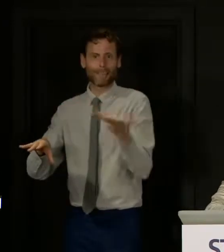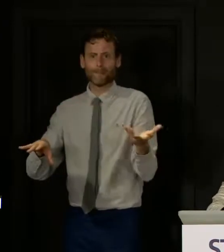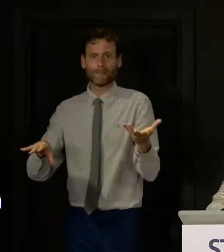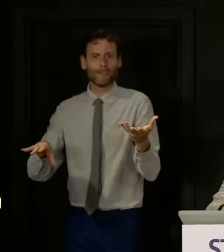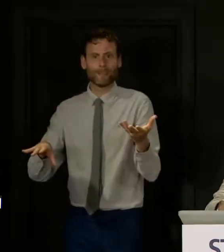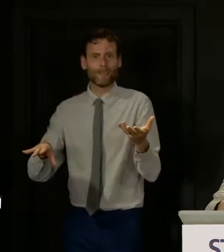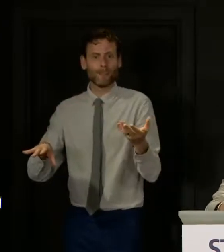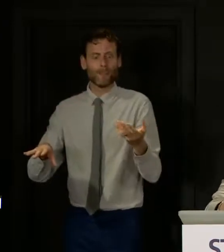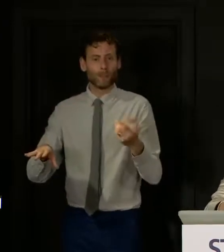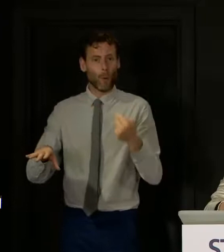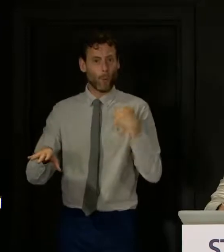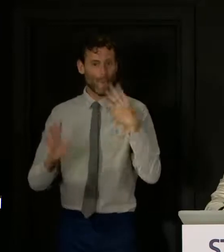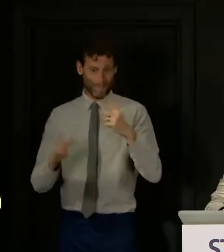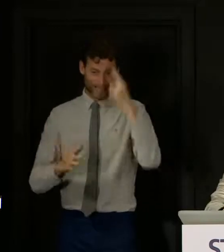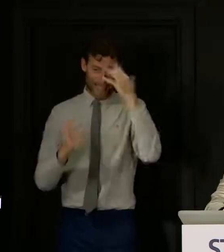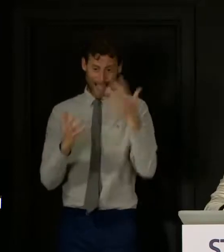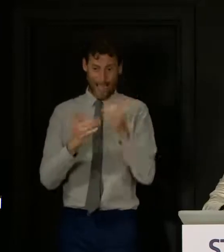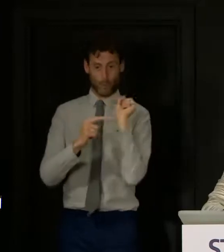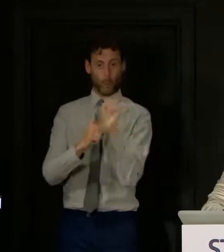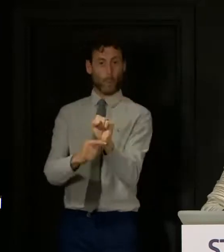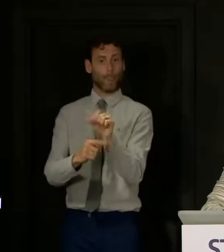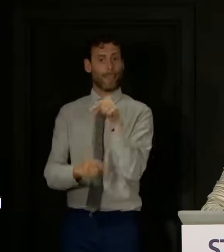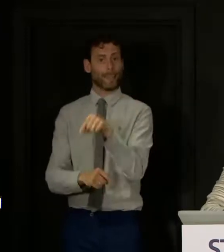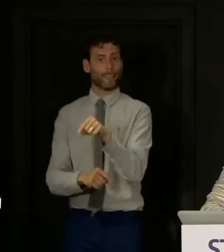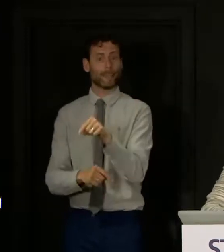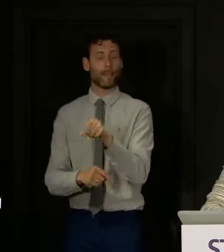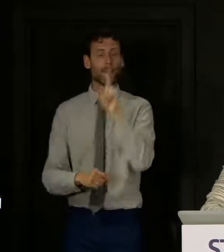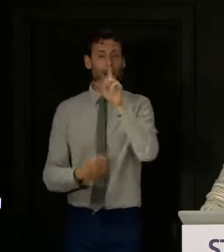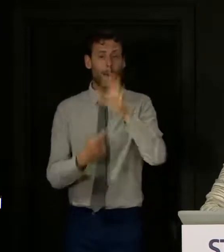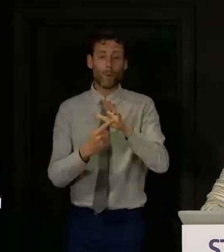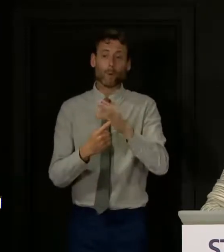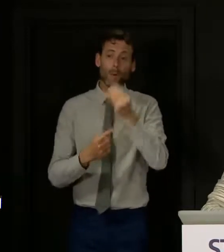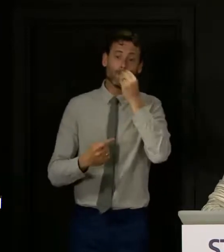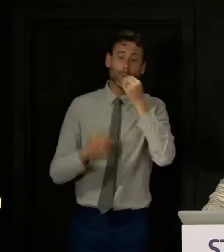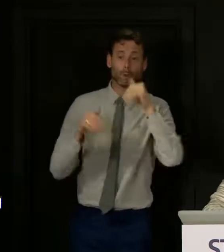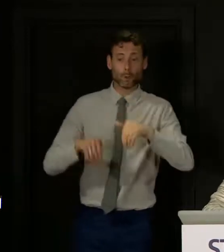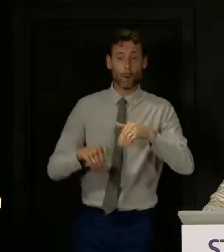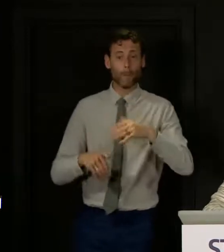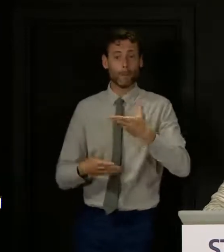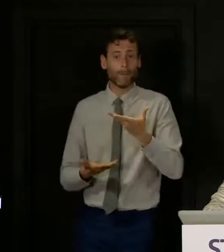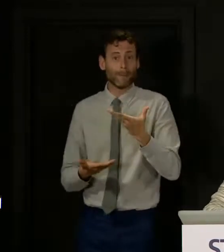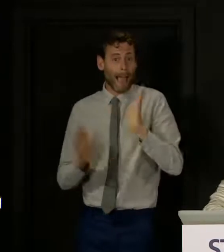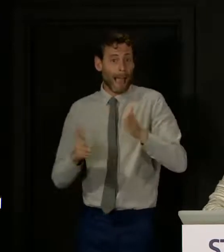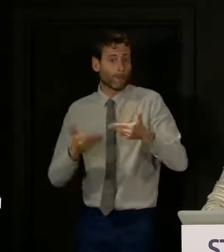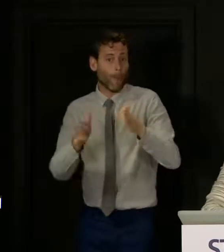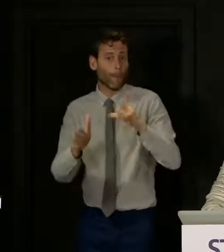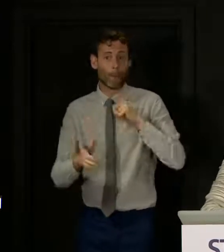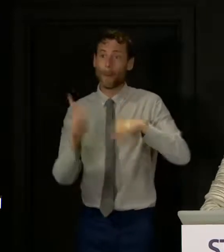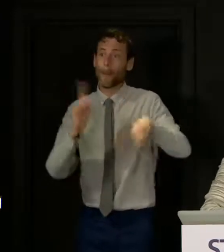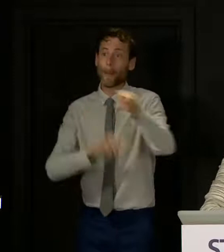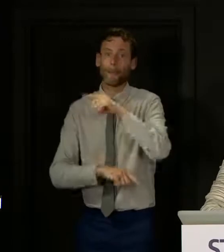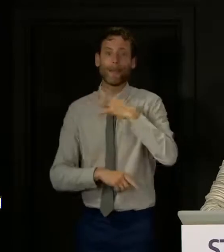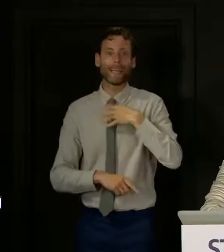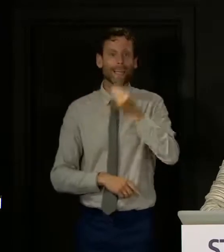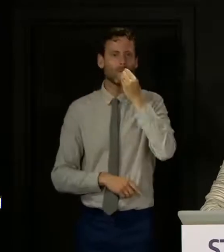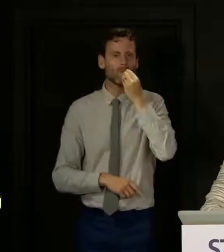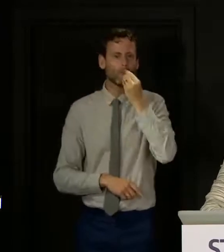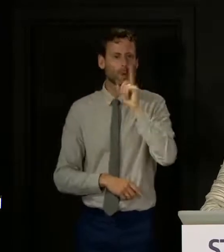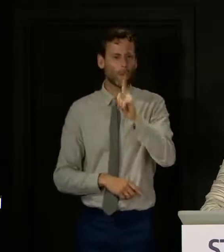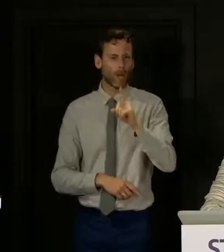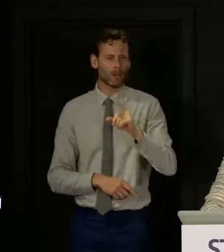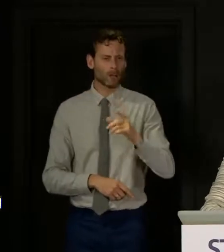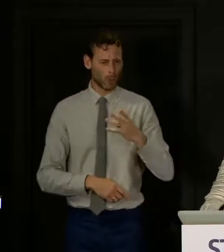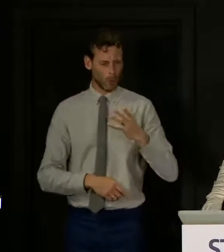open because people have to have food, but it is not as essential to go to a clothes shop when you can still shop